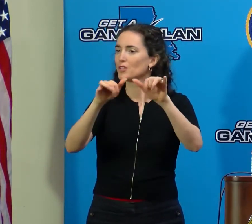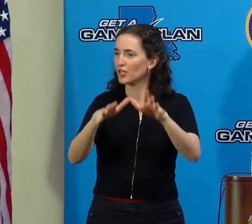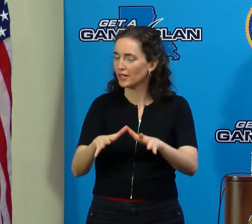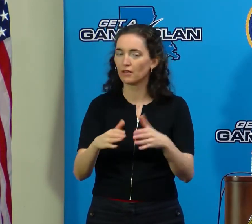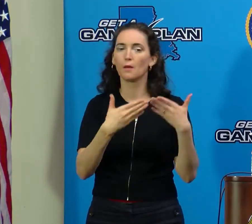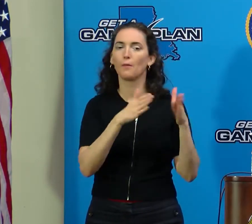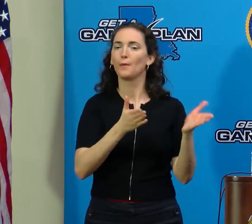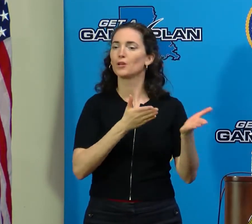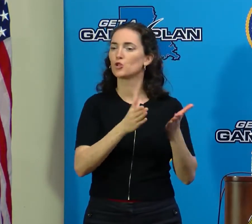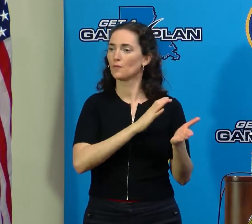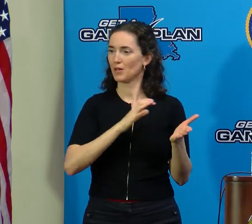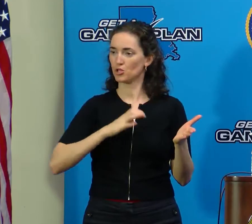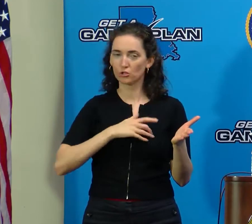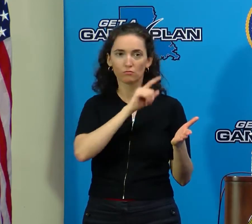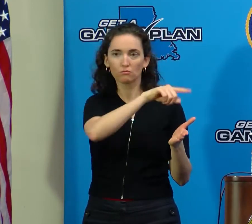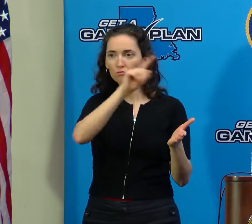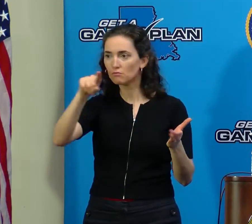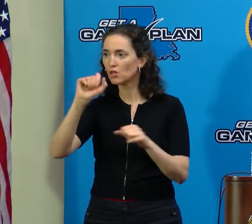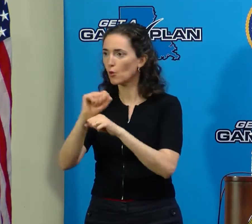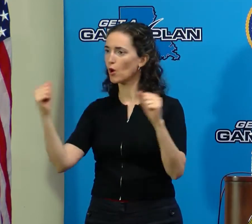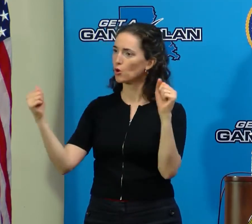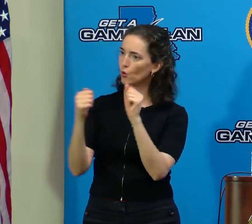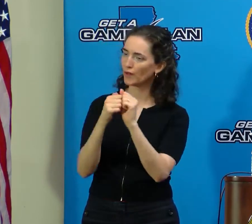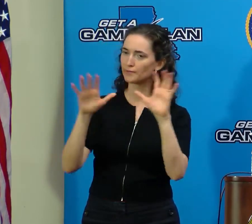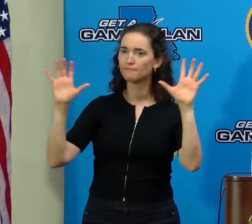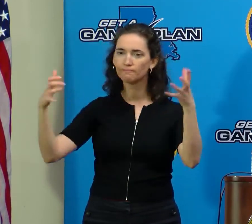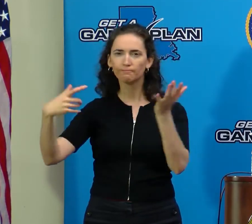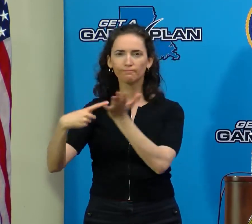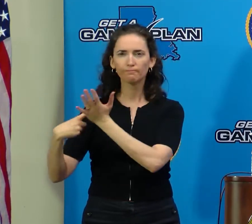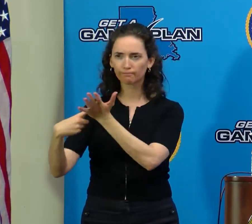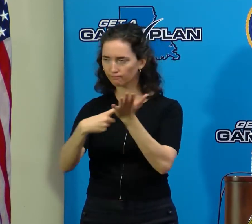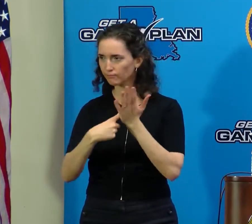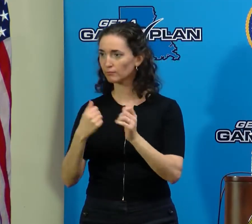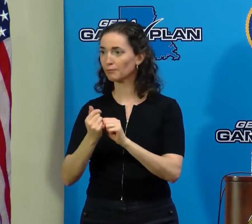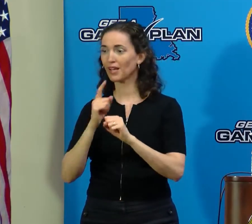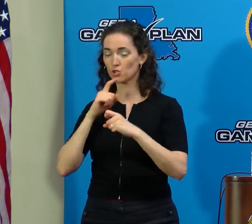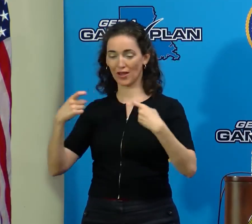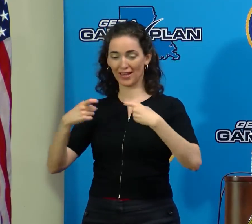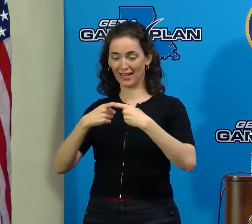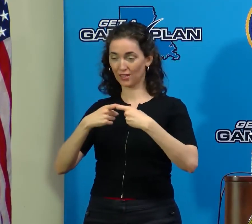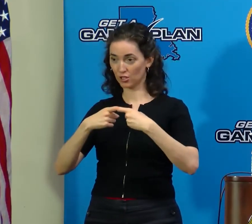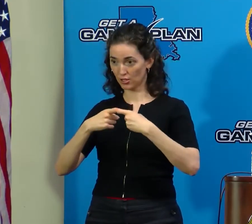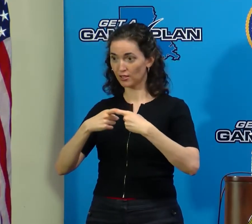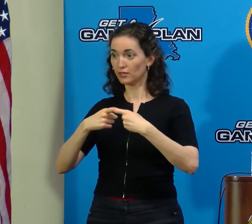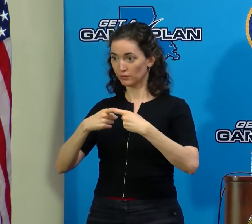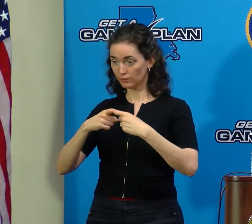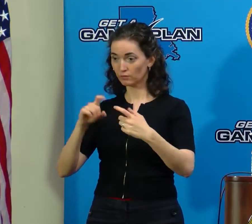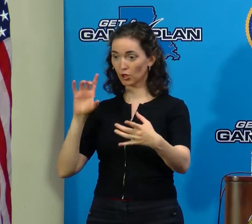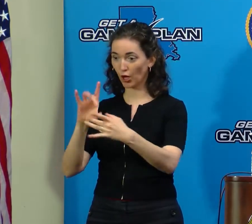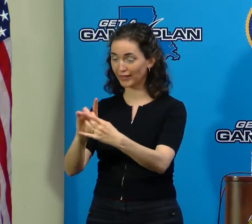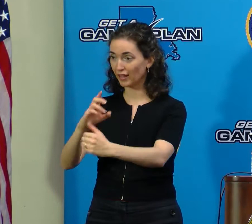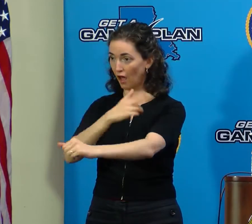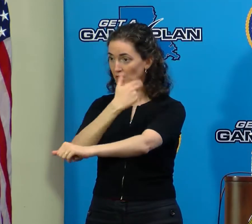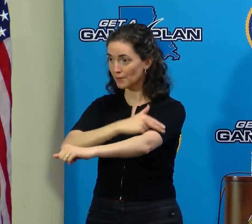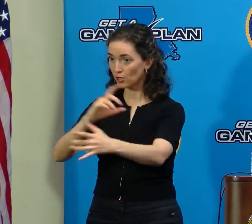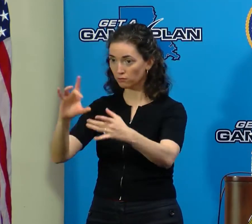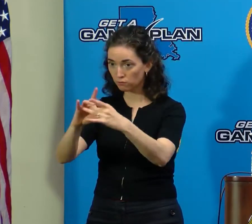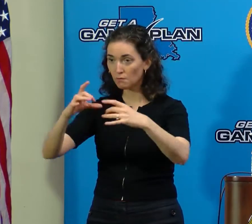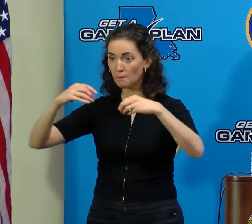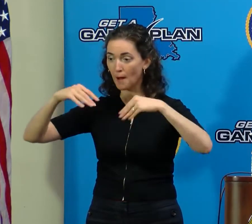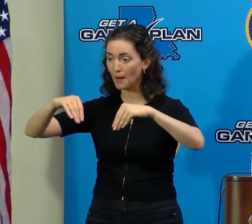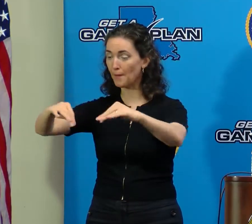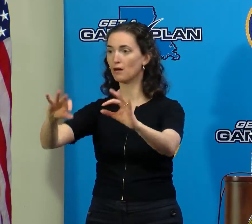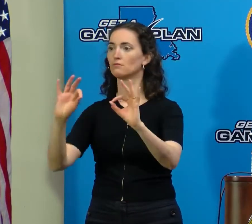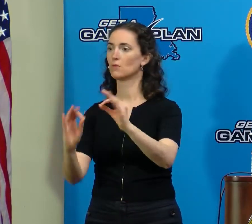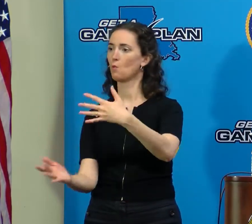Commission so that restoration of power to the hospitals is prioritized. But the